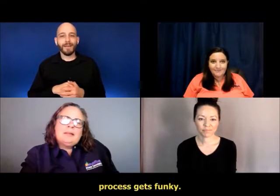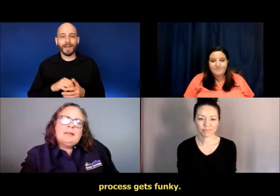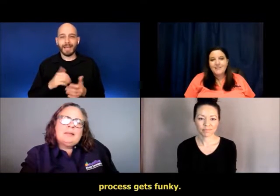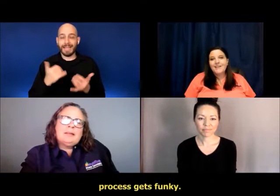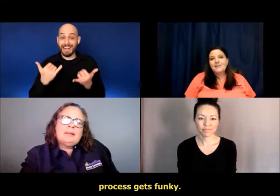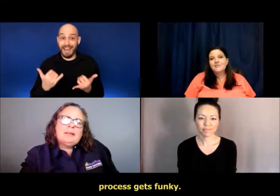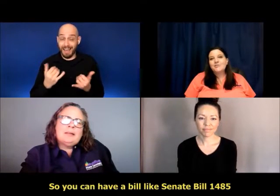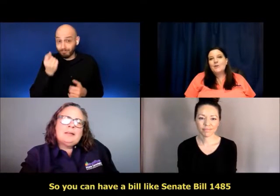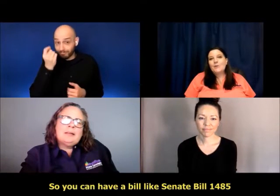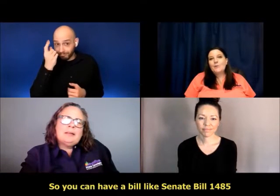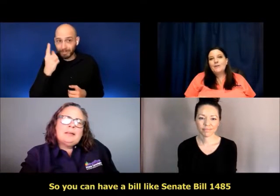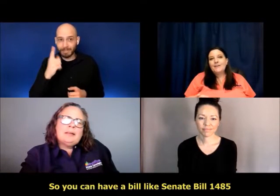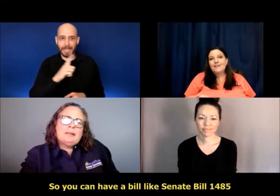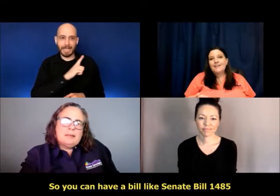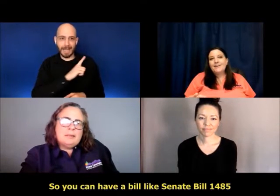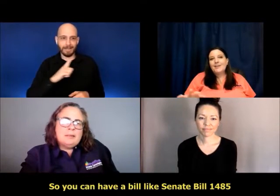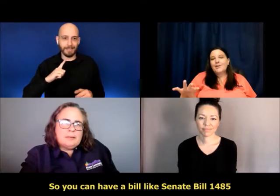funky.